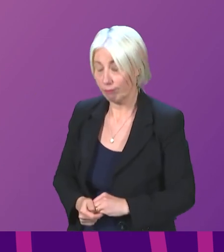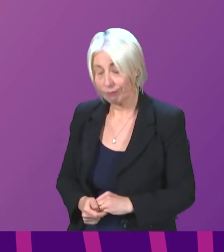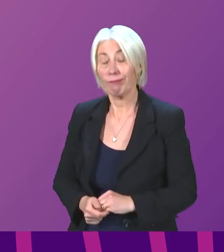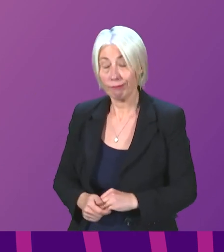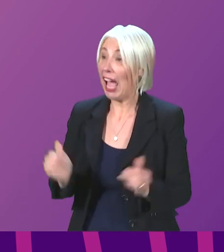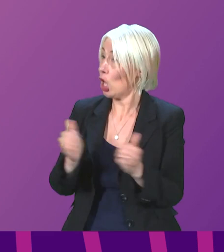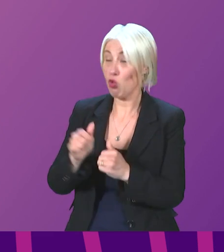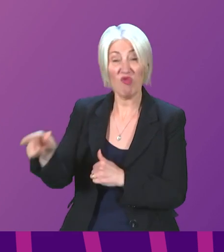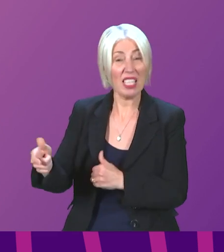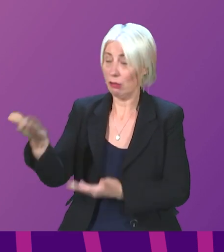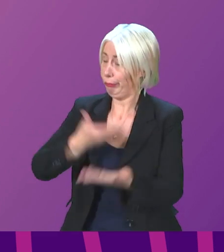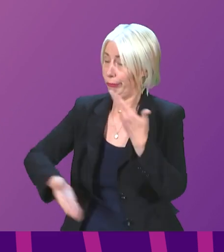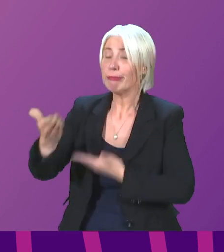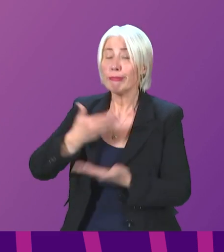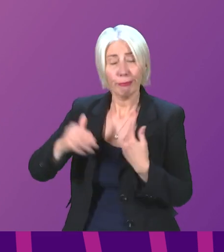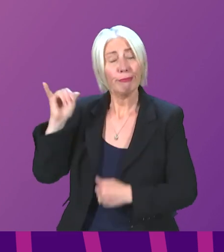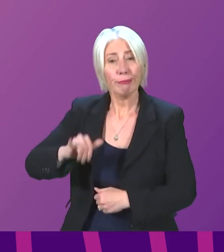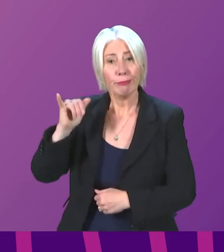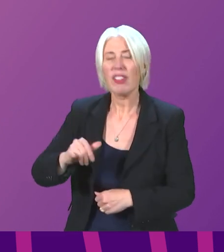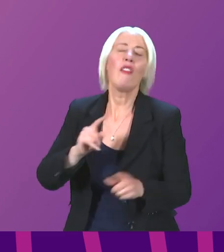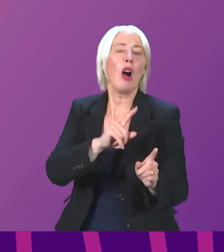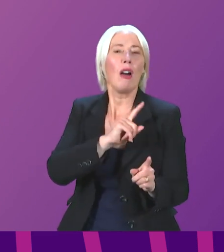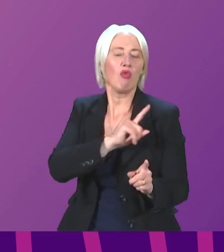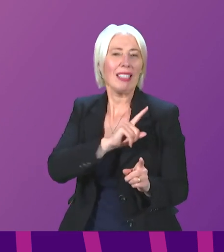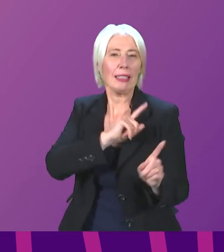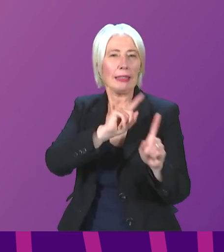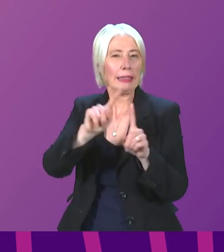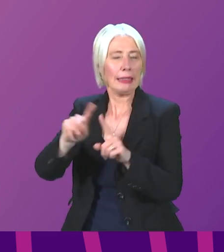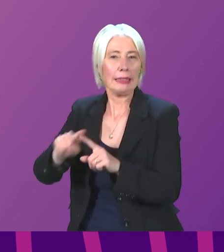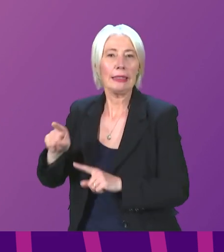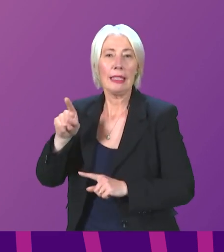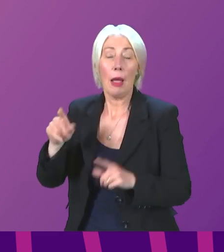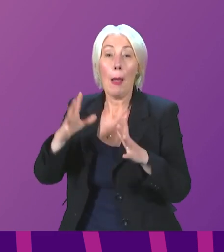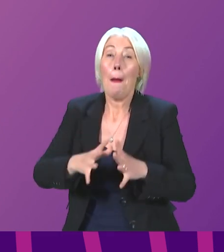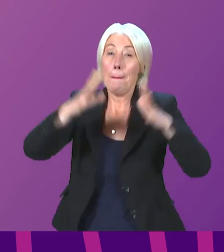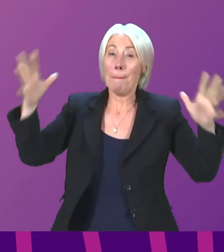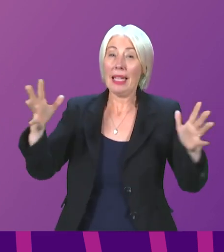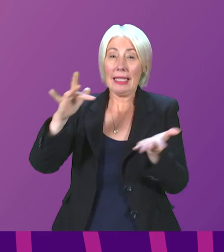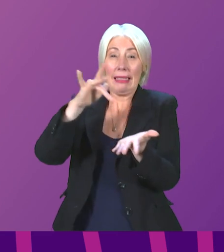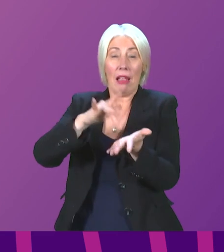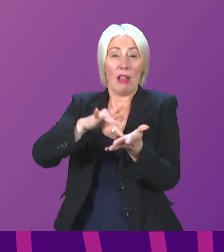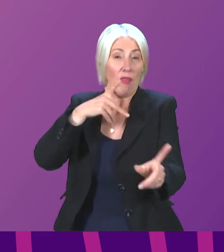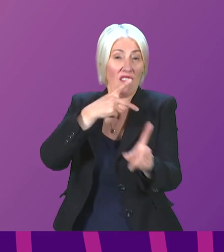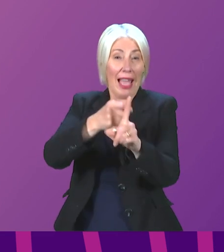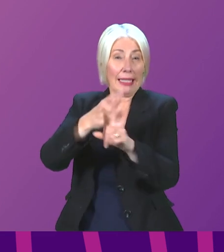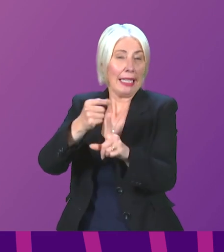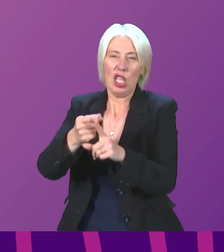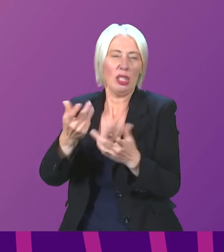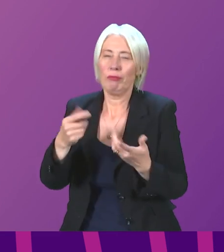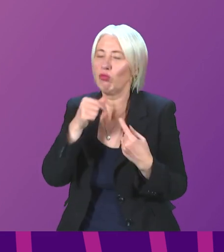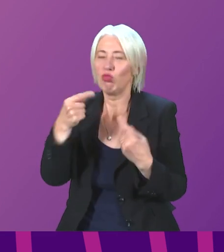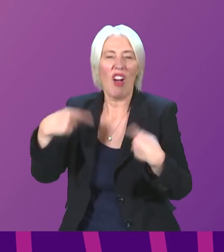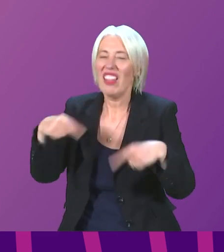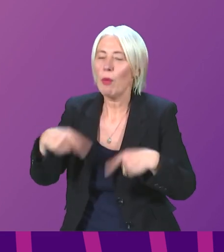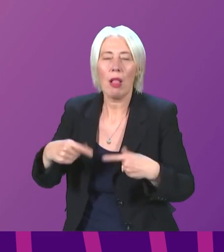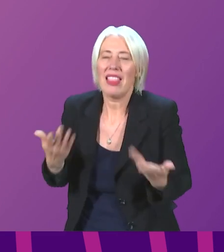Hislop has just said, and for various different reasons those large mass vaccination centres are no longer available to